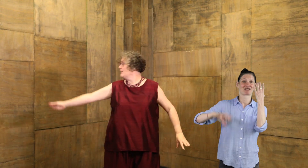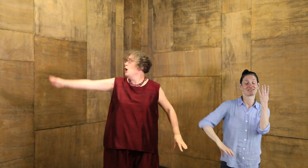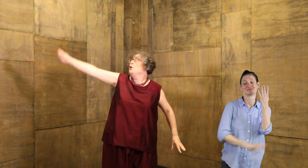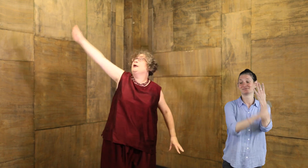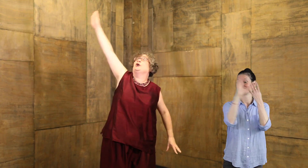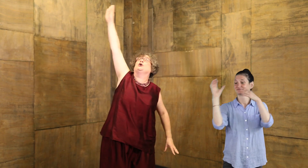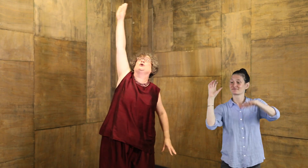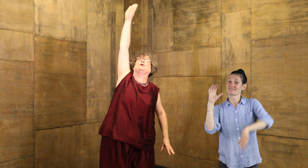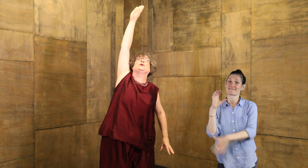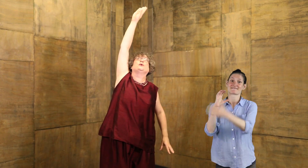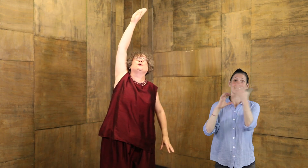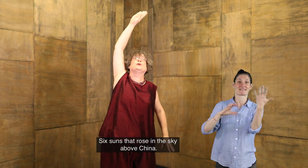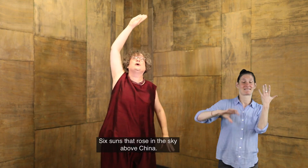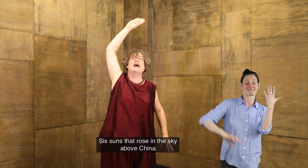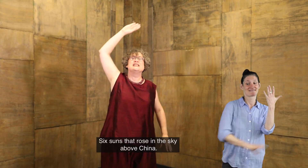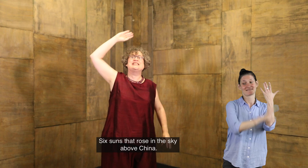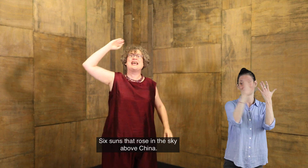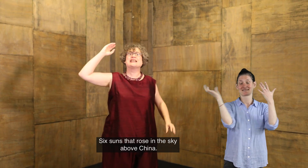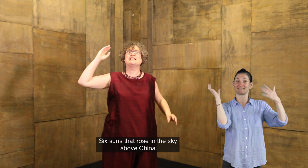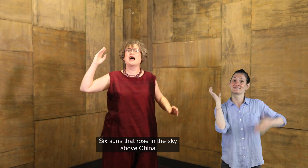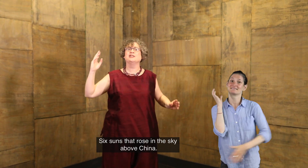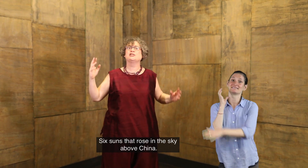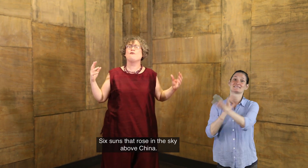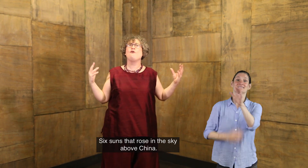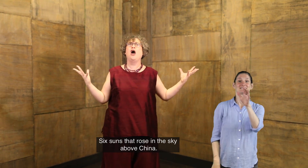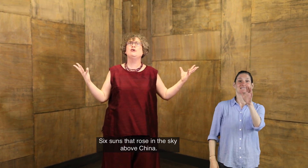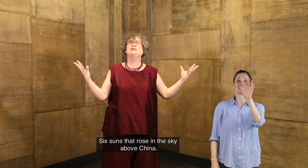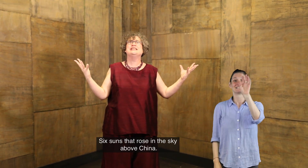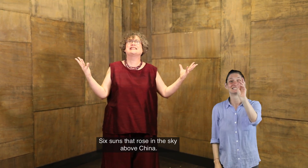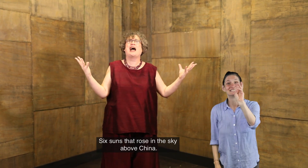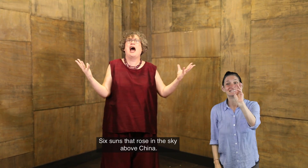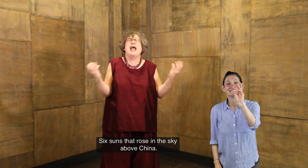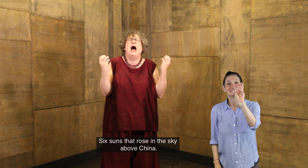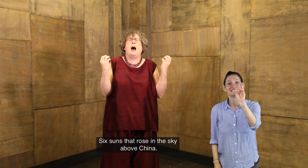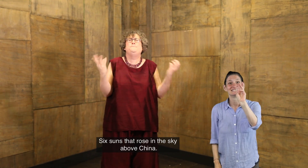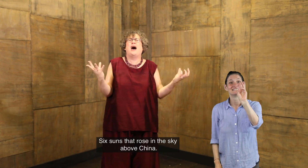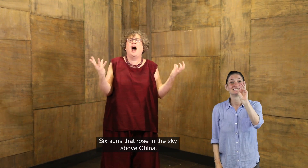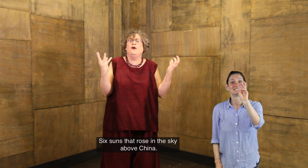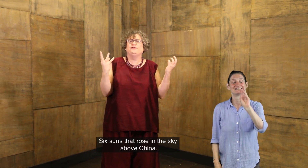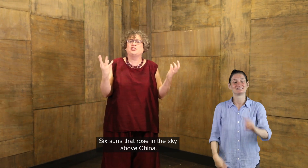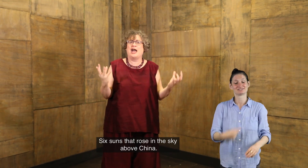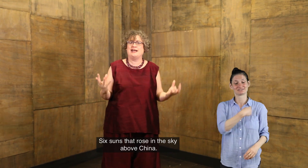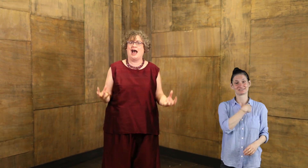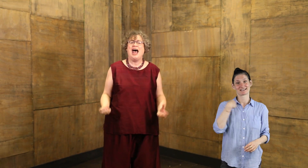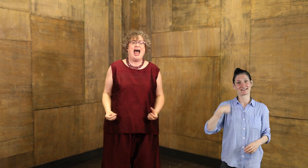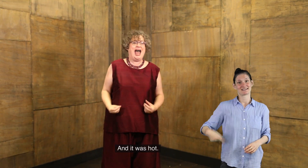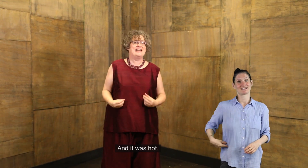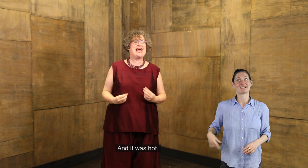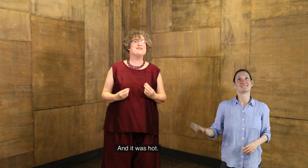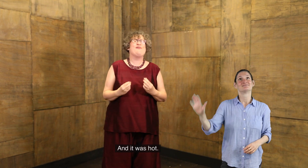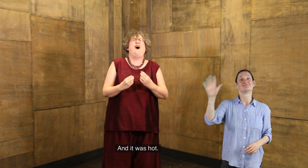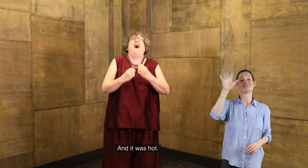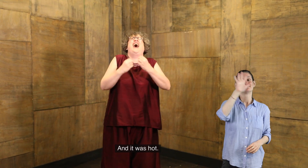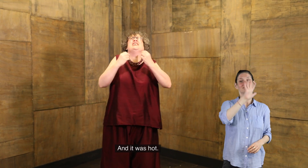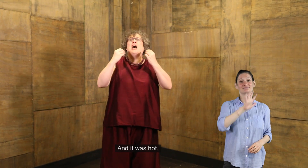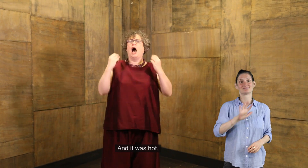six, six suns that rose in the sky above China. And